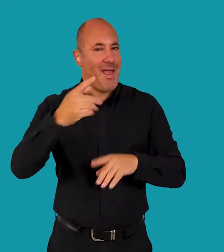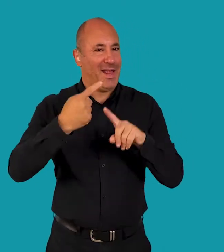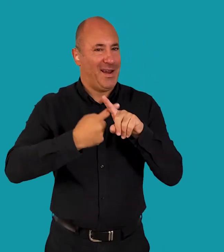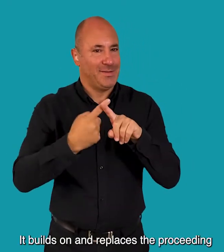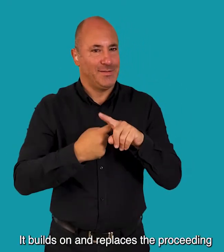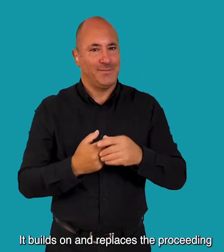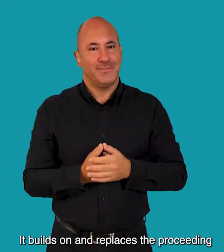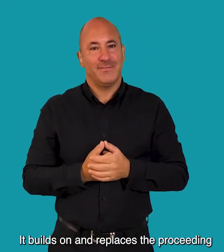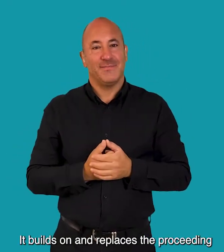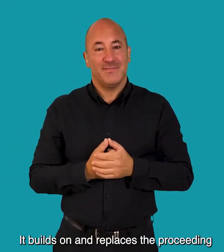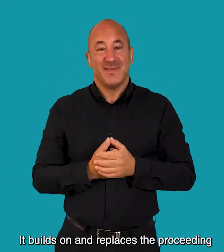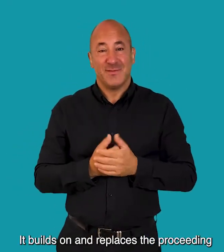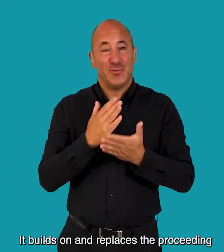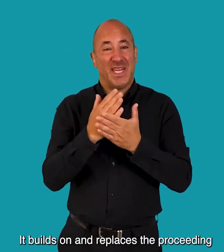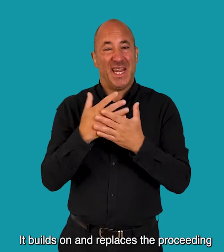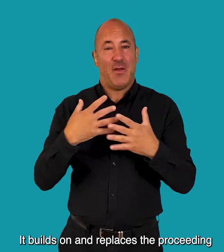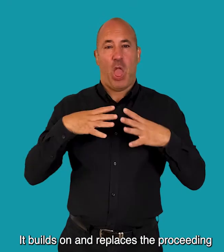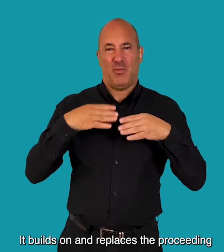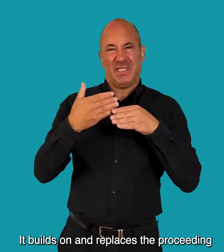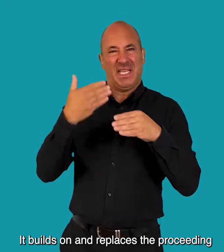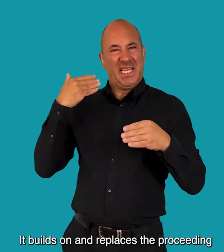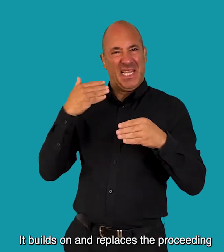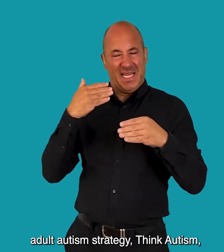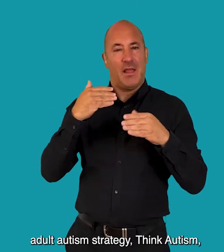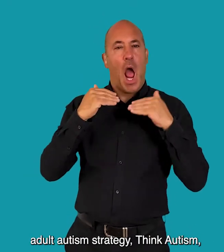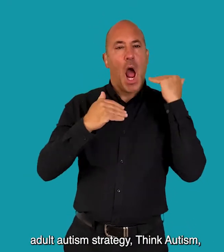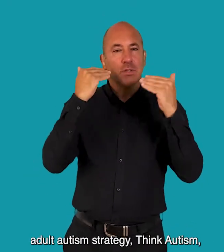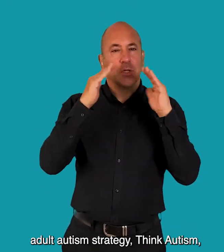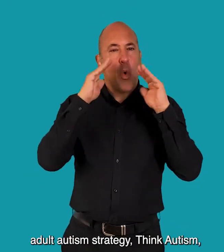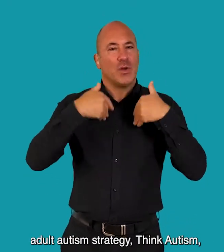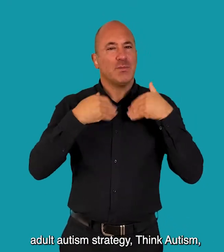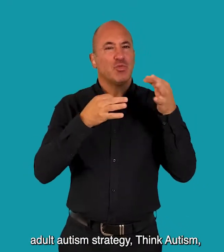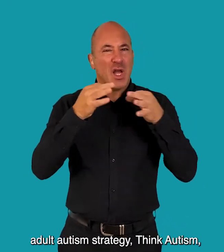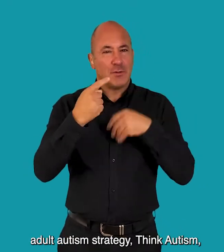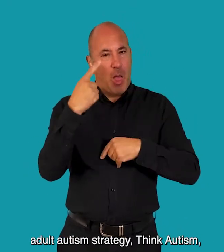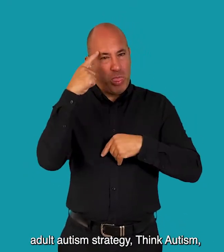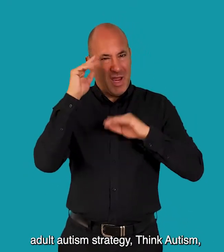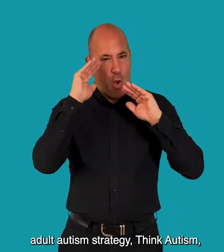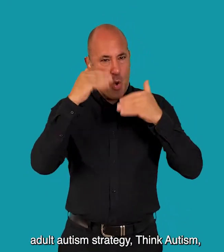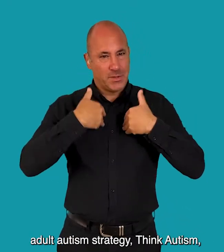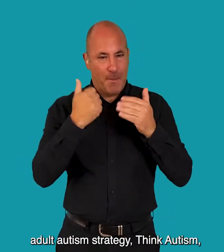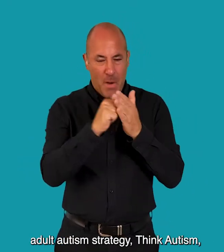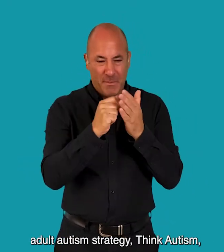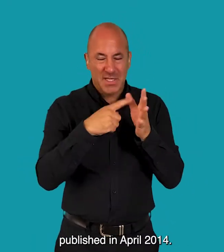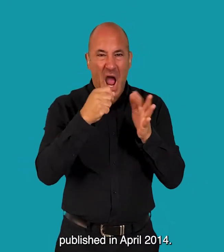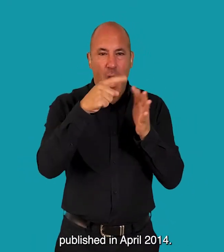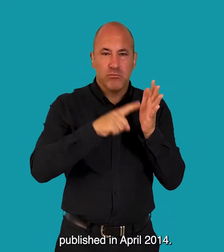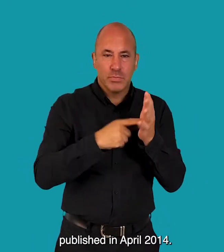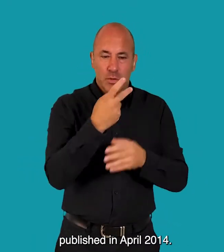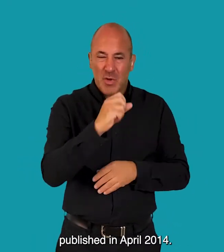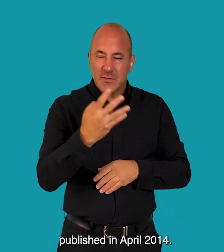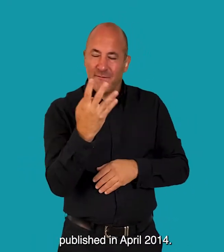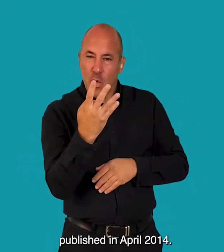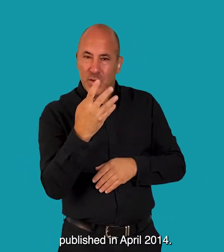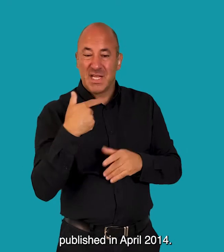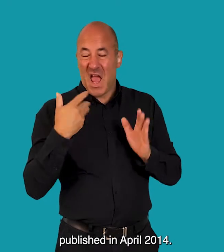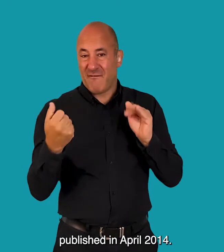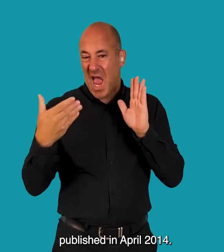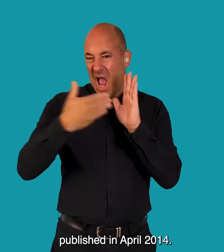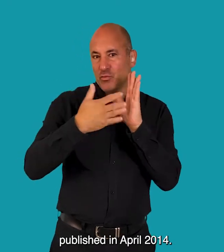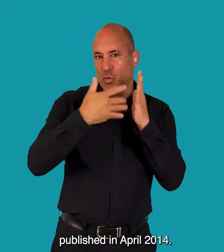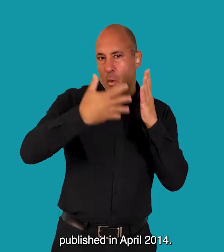It builds on and replaces the preceding adult autism strategy, Think Autism, published in April